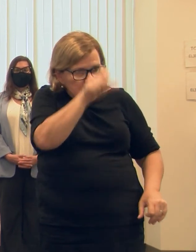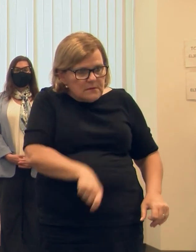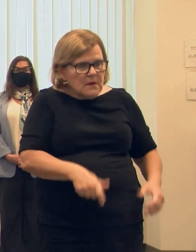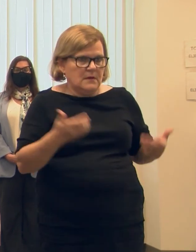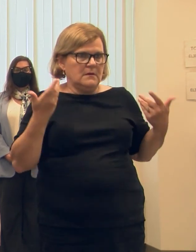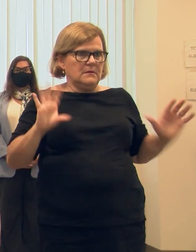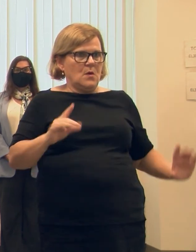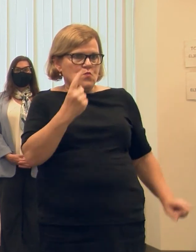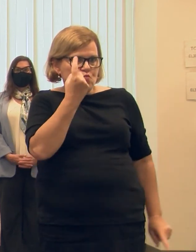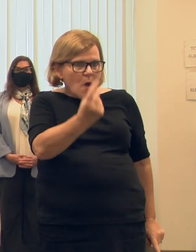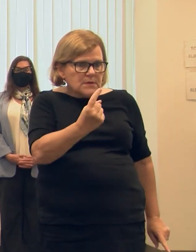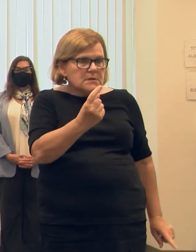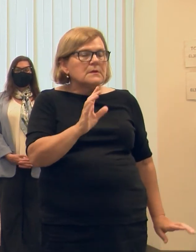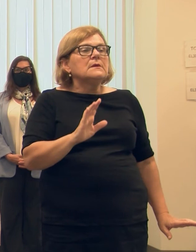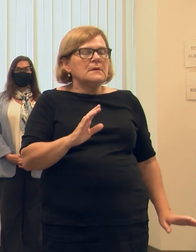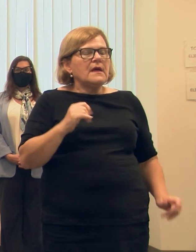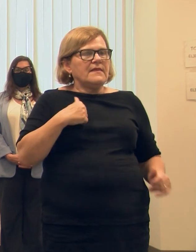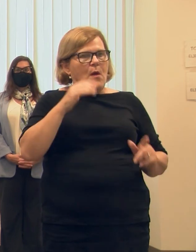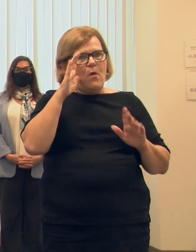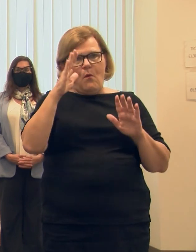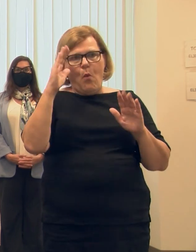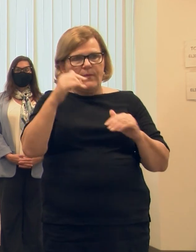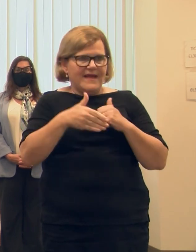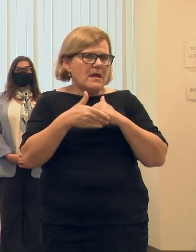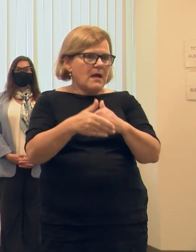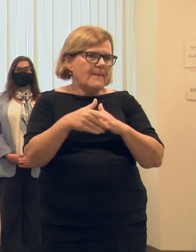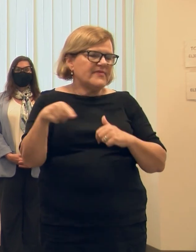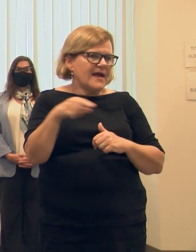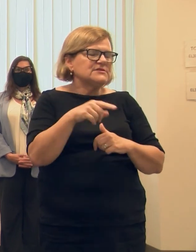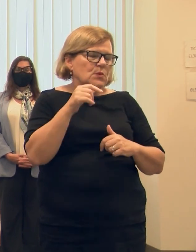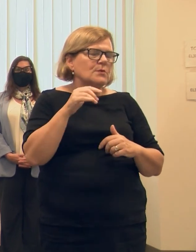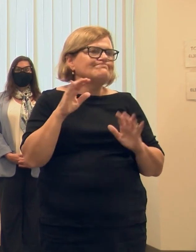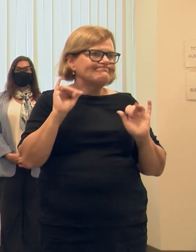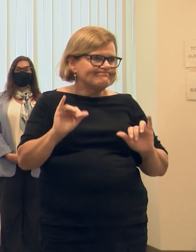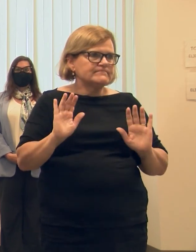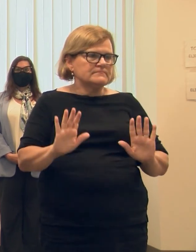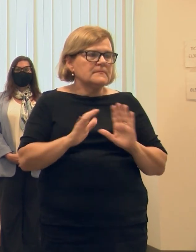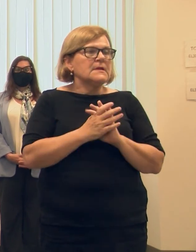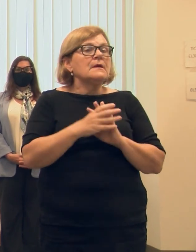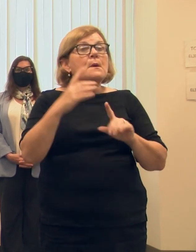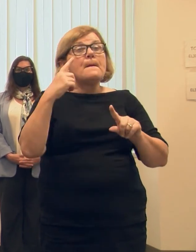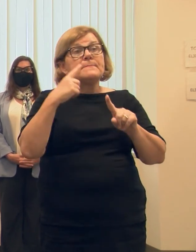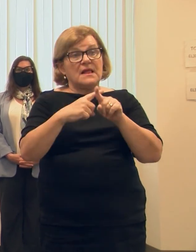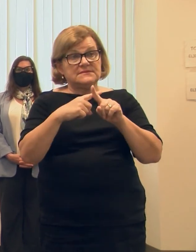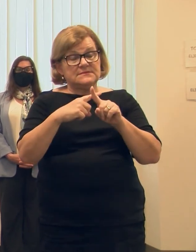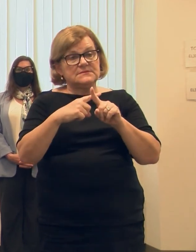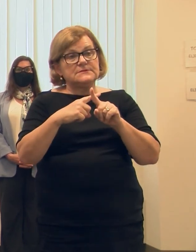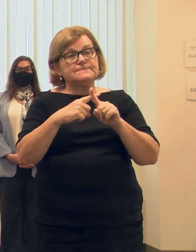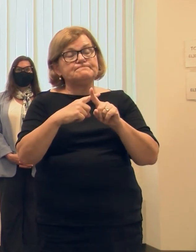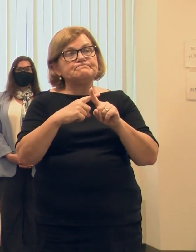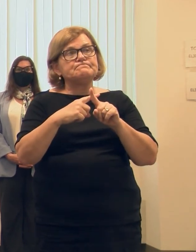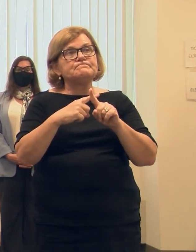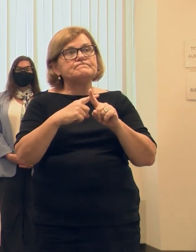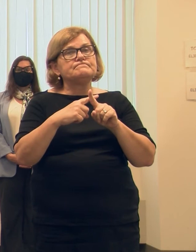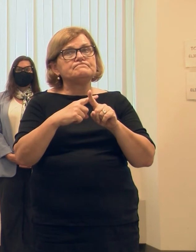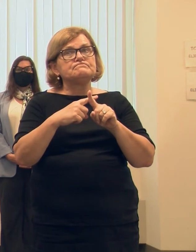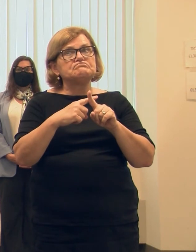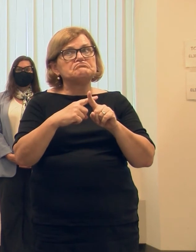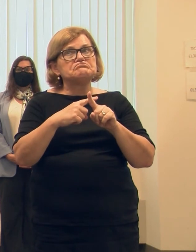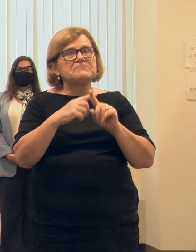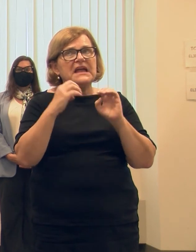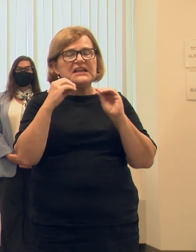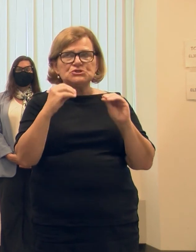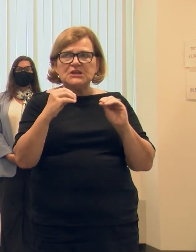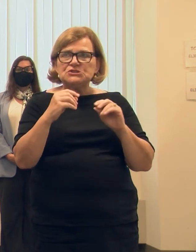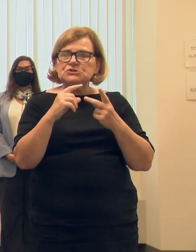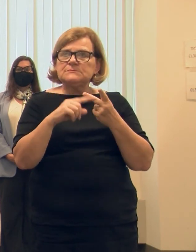so this hopefully will help that. So we have that. And also, what's the event? Education.